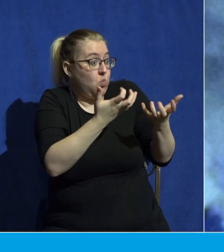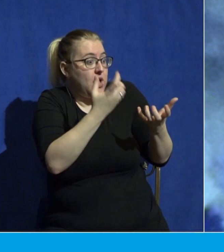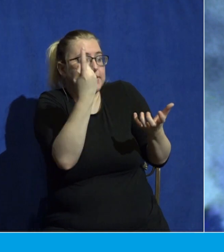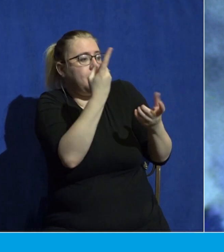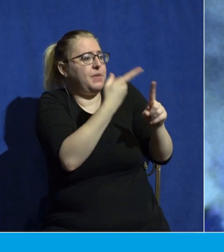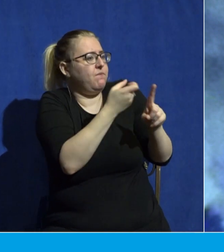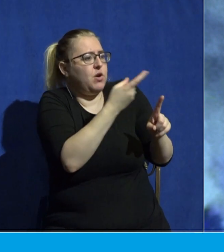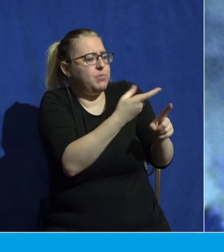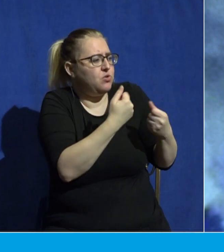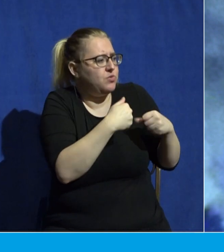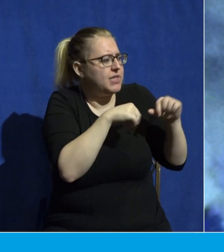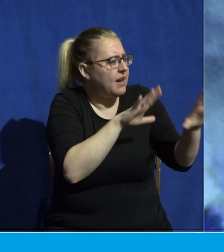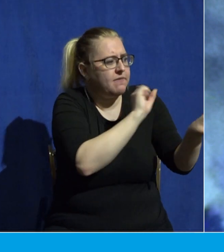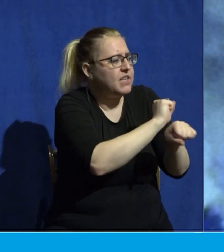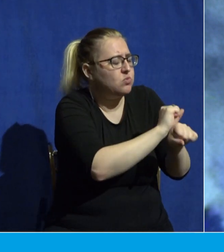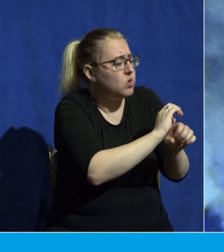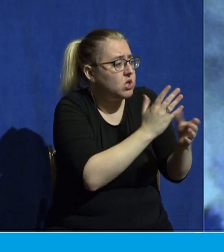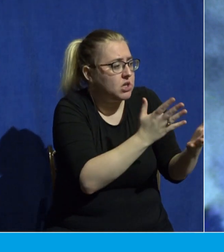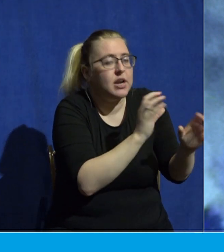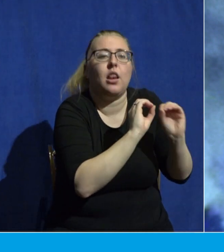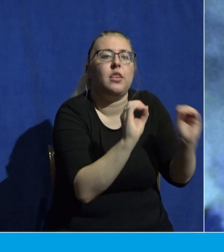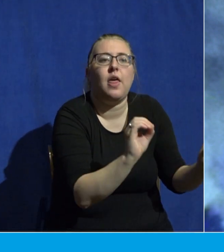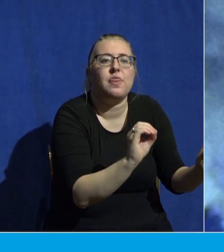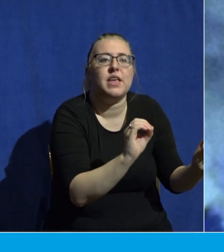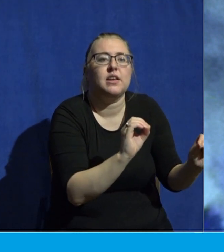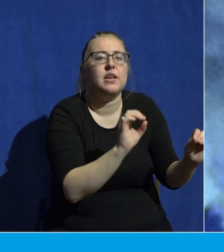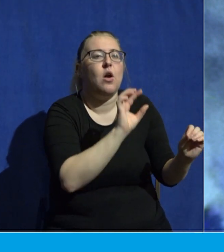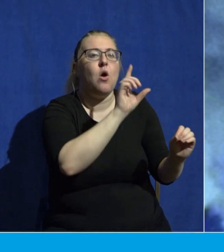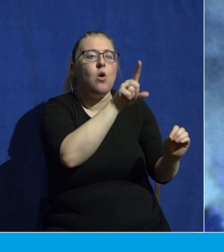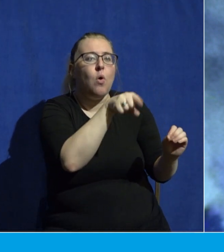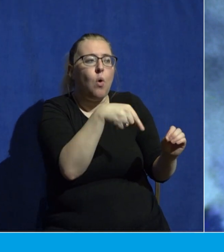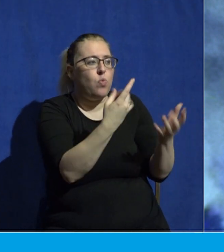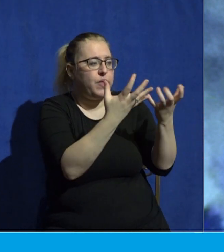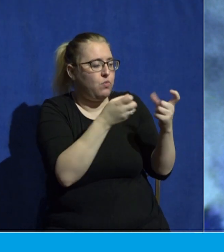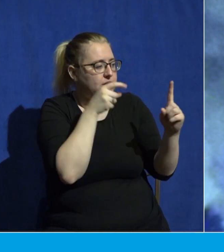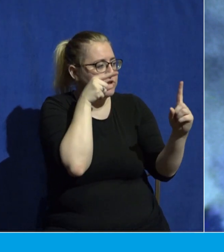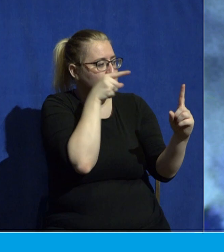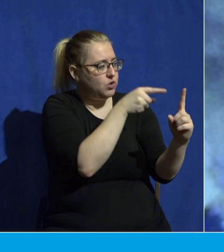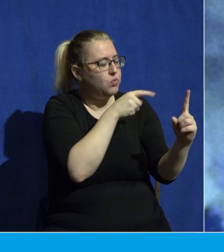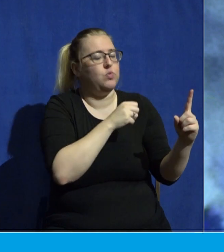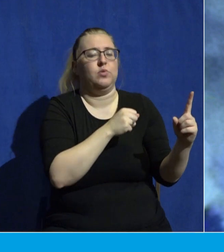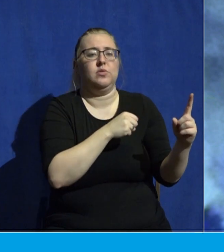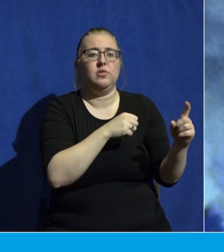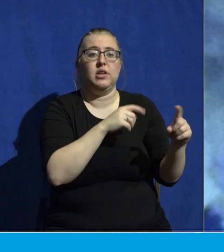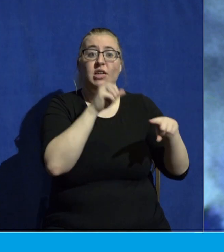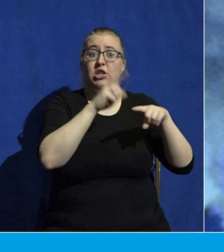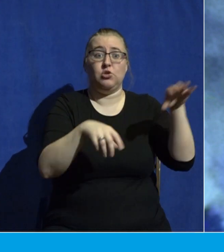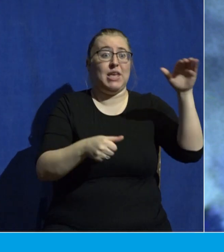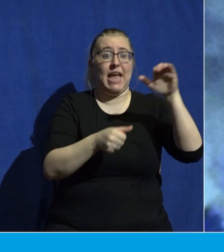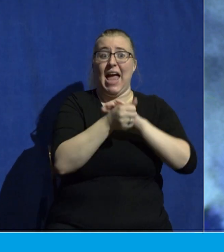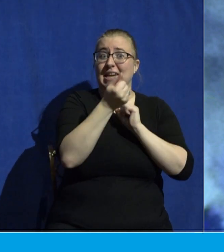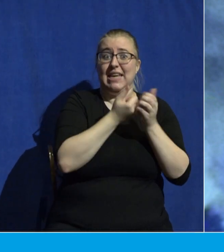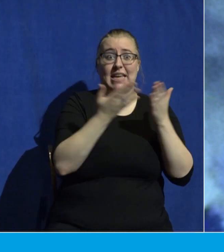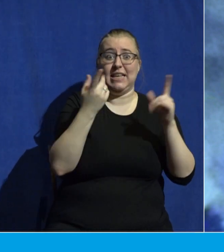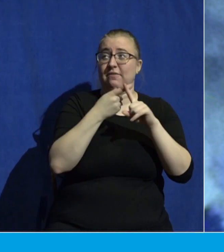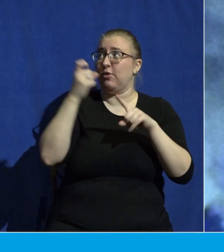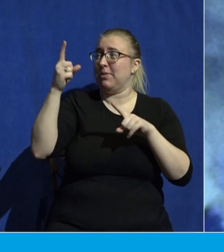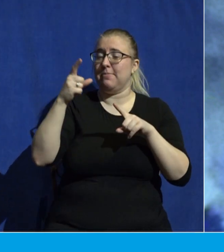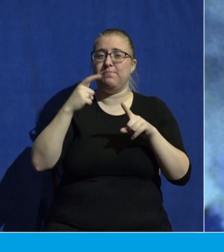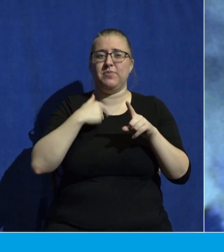a work. He wants you alone. You can hide nothing from God. The mask you wear before men will do